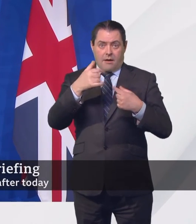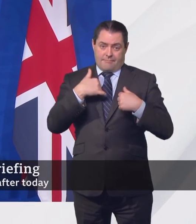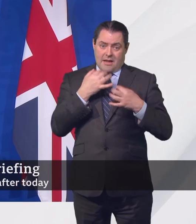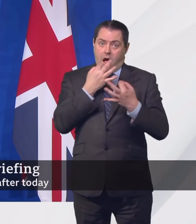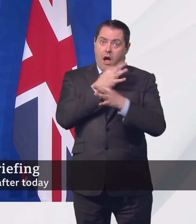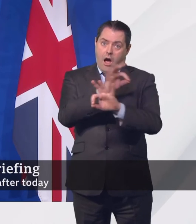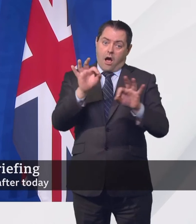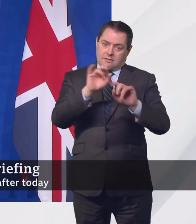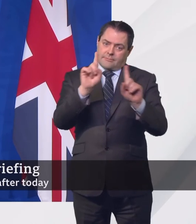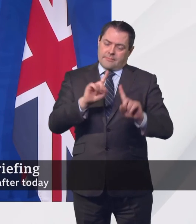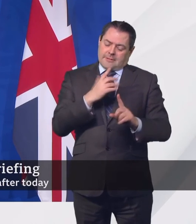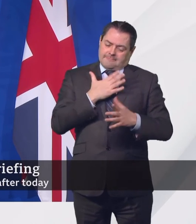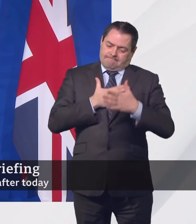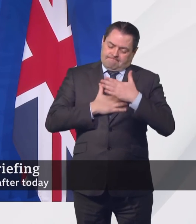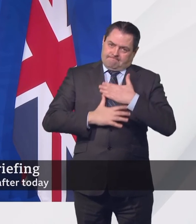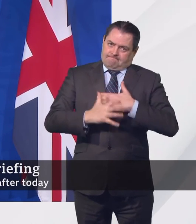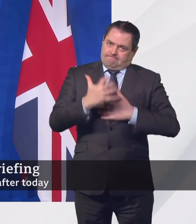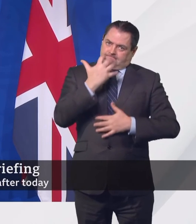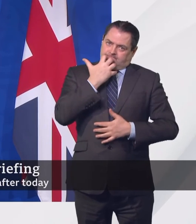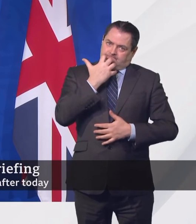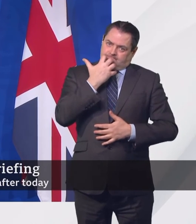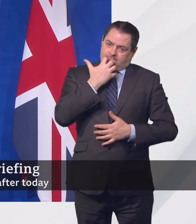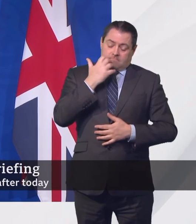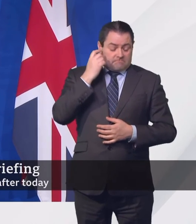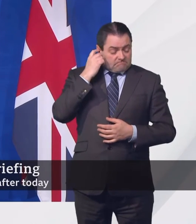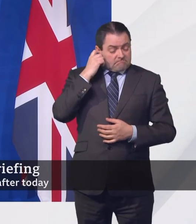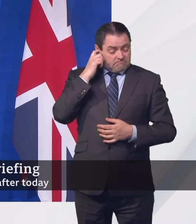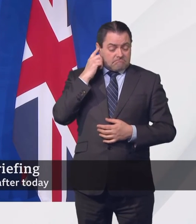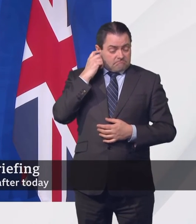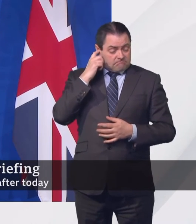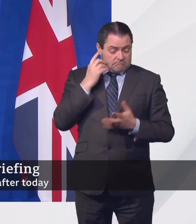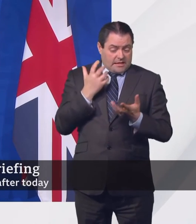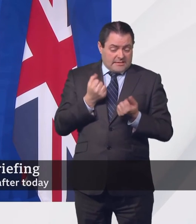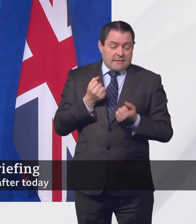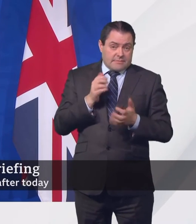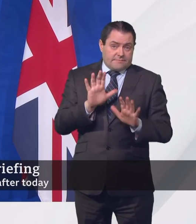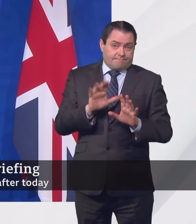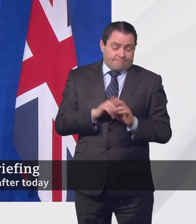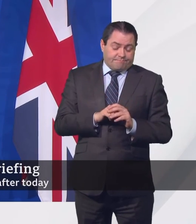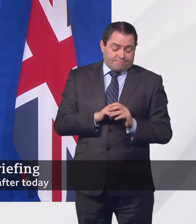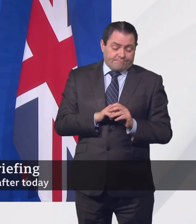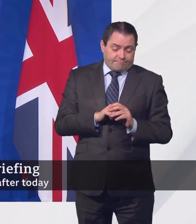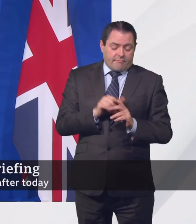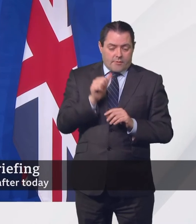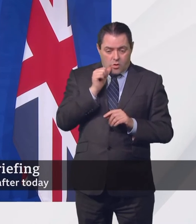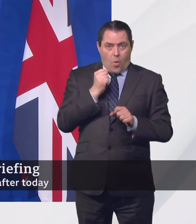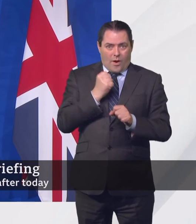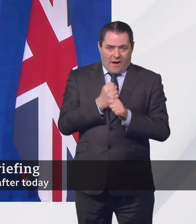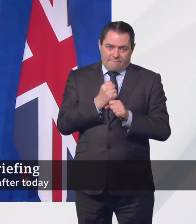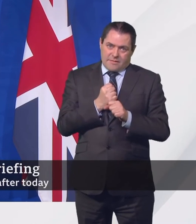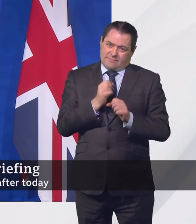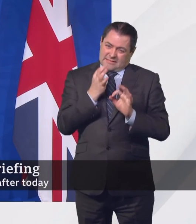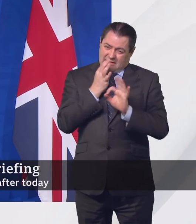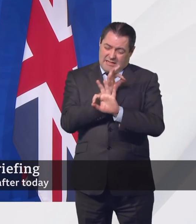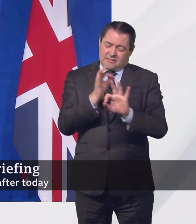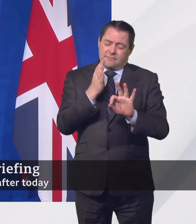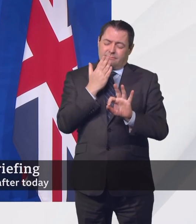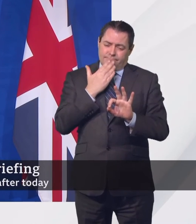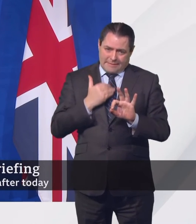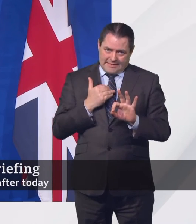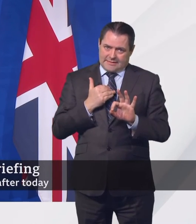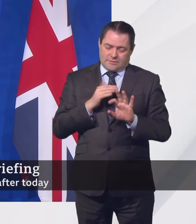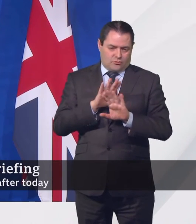of people, and yes, of course I accept that, and I know how much government has asked of the